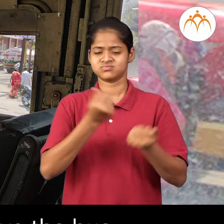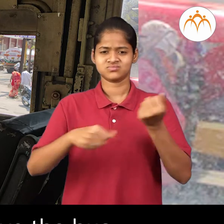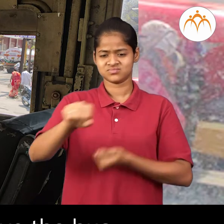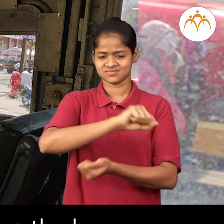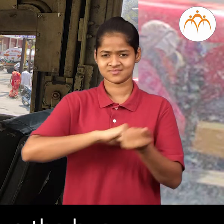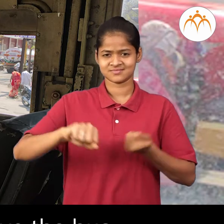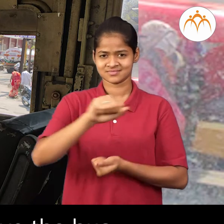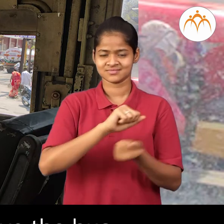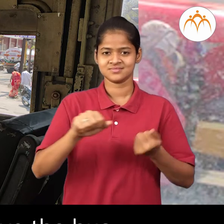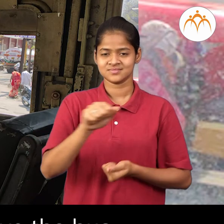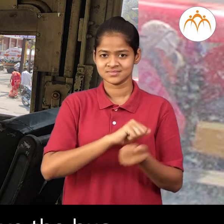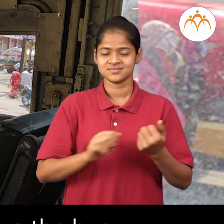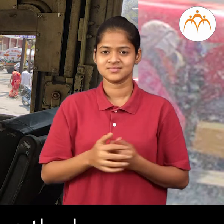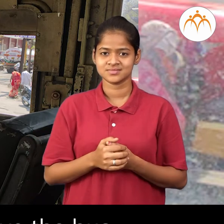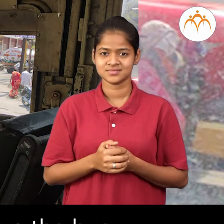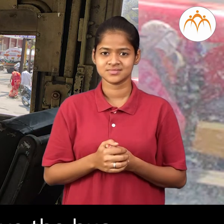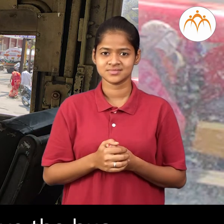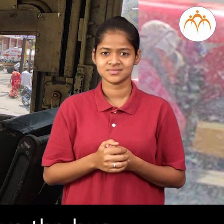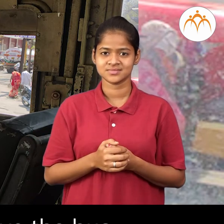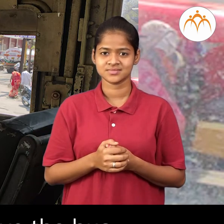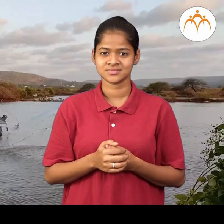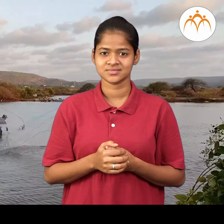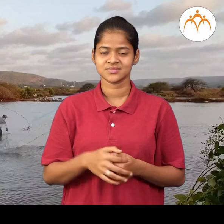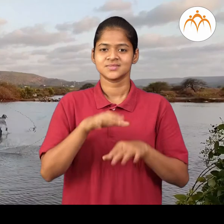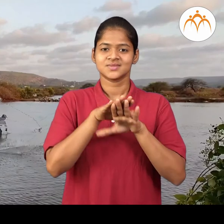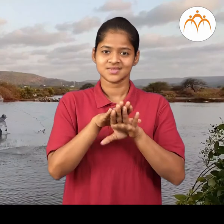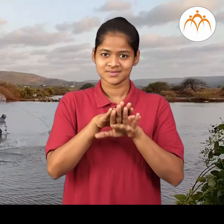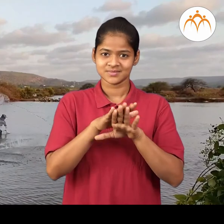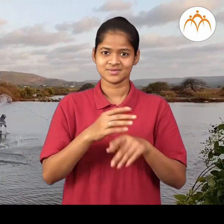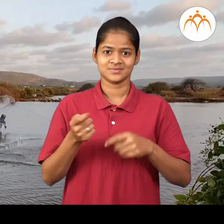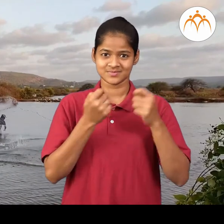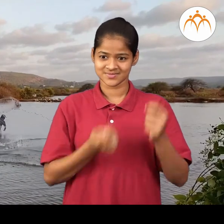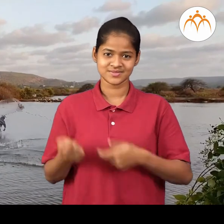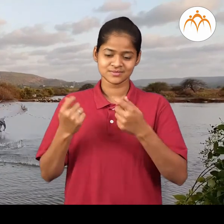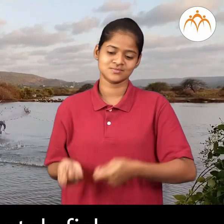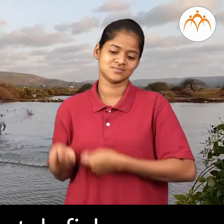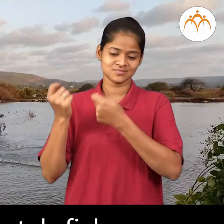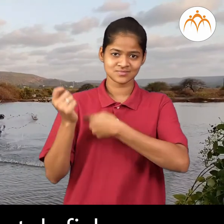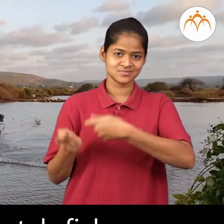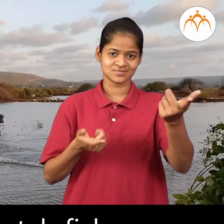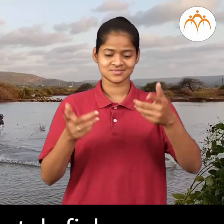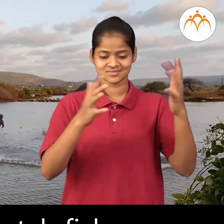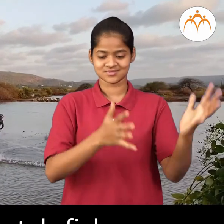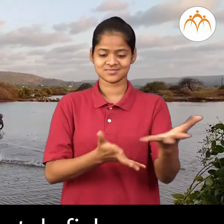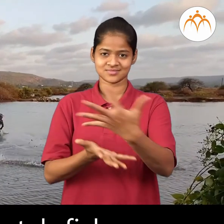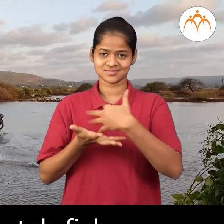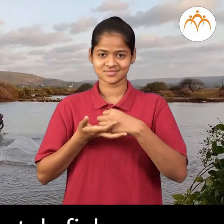drivers drive the bus. Fisherman, fisherman, fishermen catch fish.